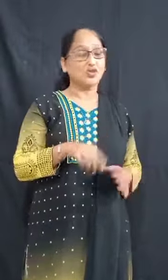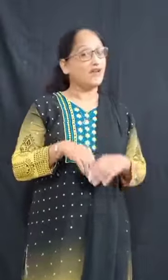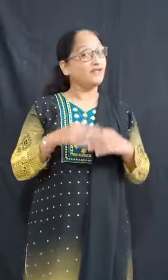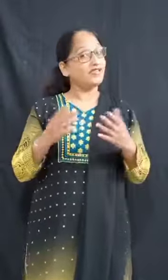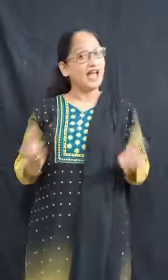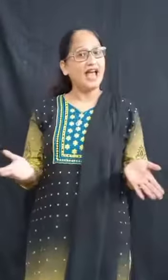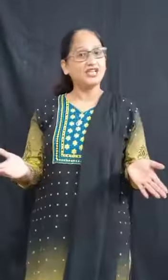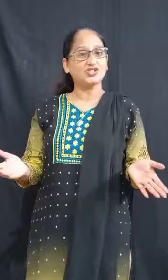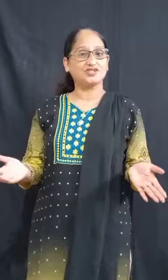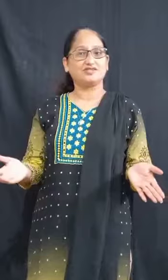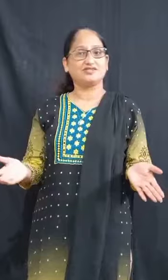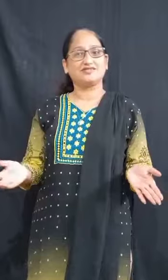rhyme with the actions.